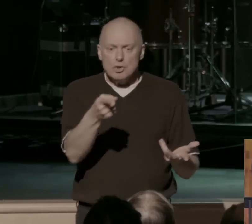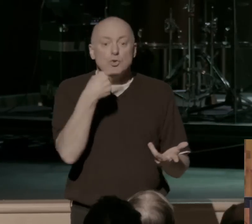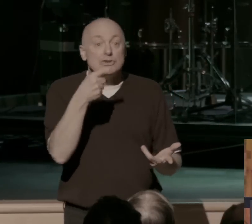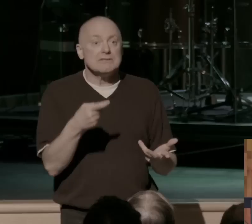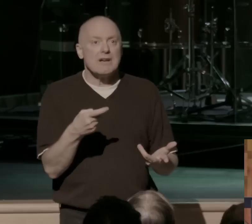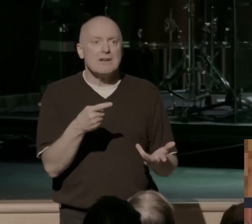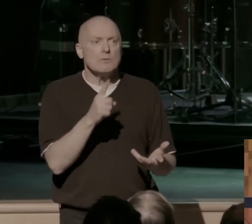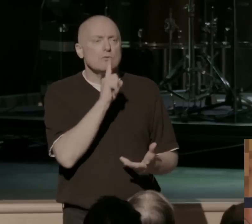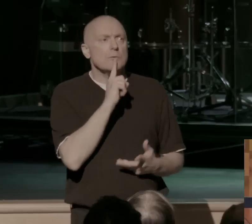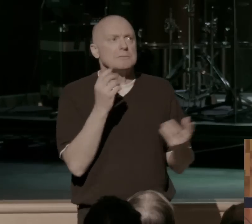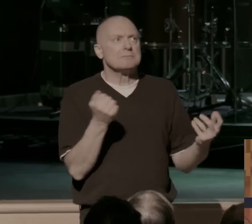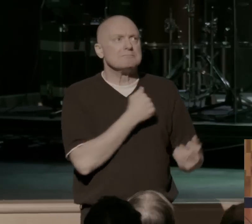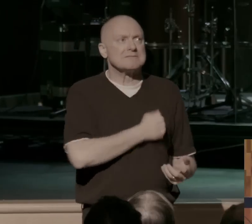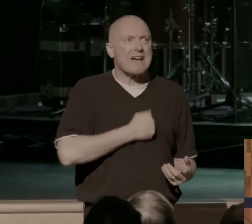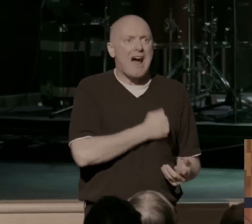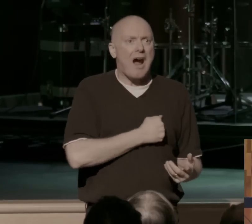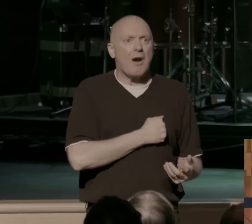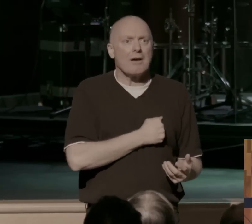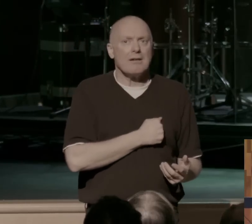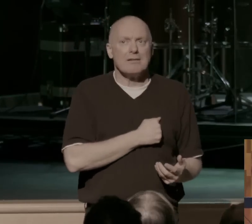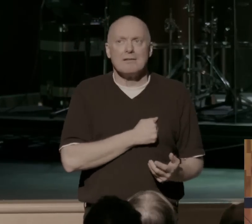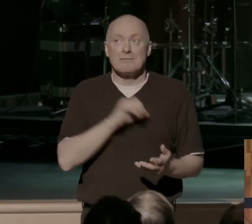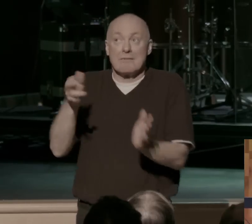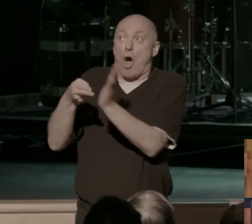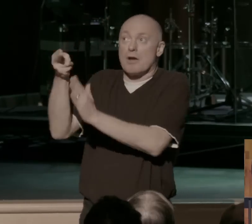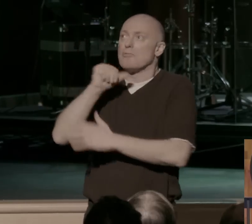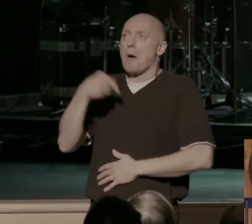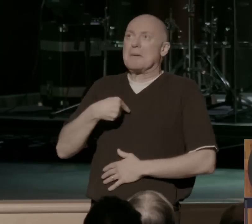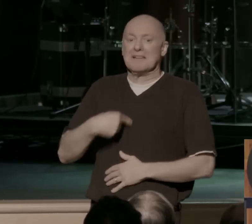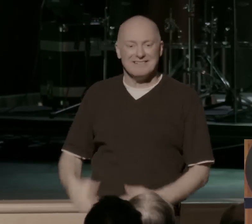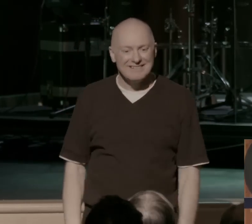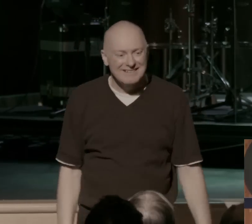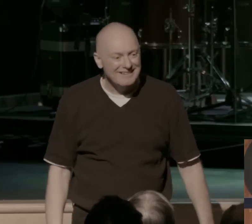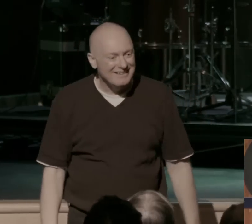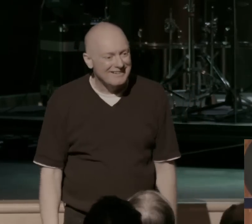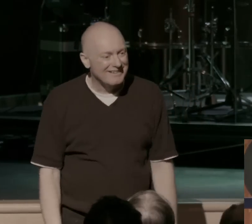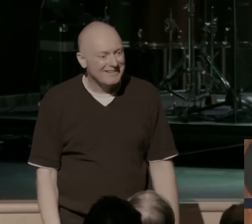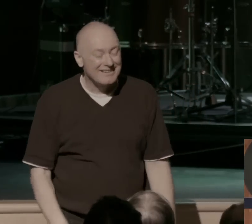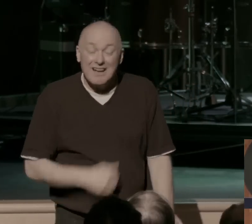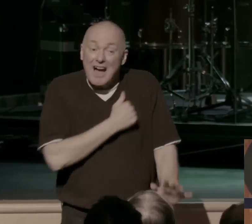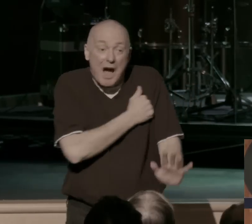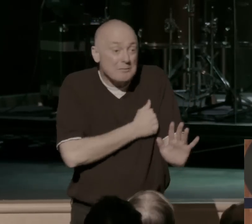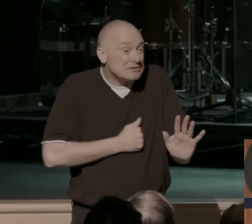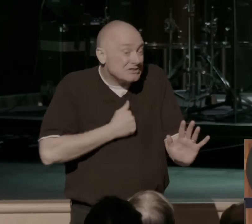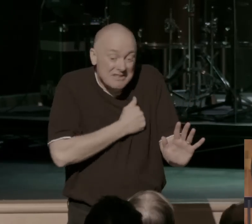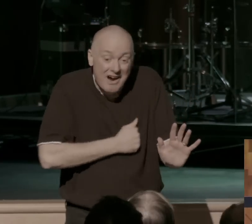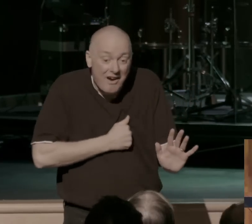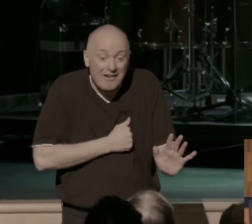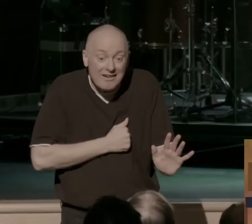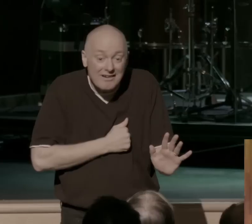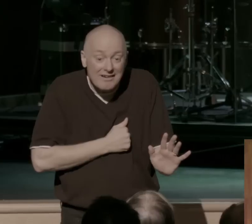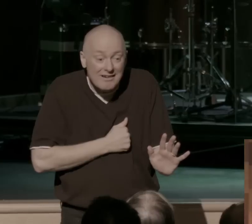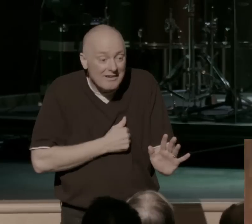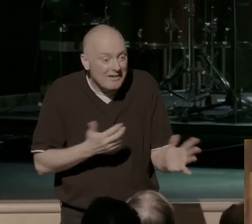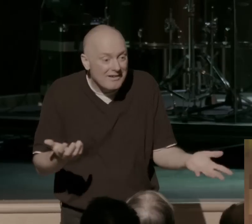oops, I'm sorry I was honest. That's totally not me. Well, I'm sorry I did something nice there, because that's wacky that I would do something